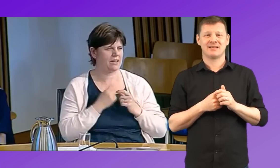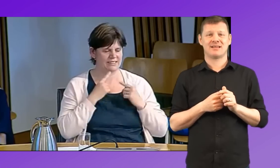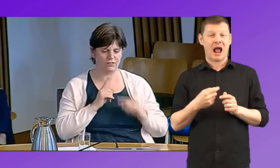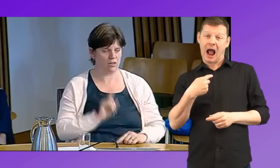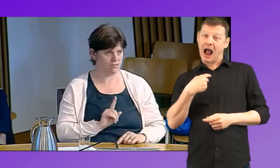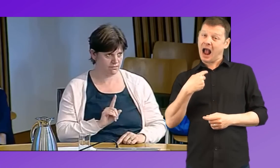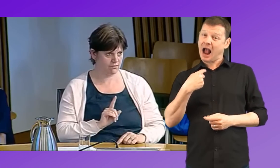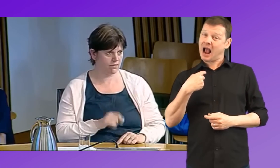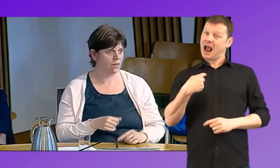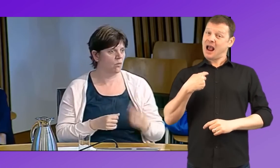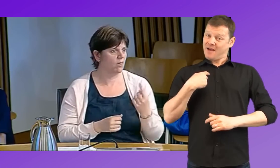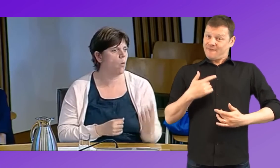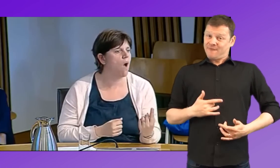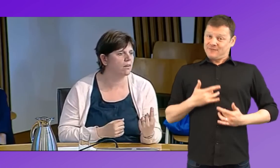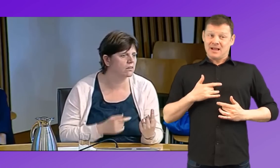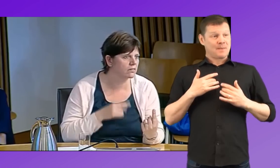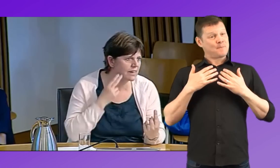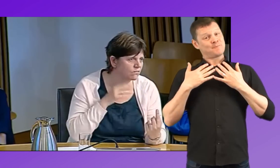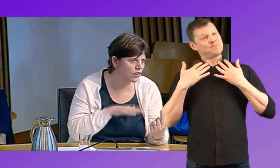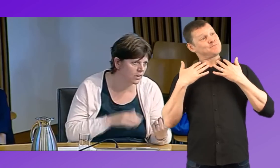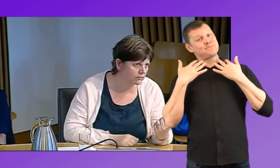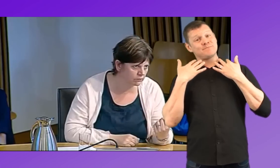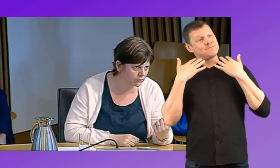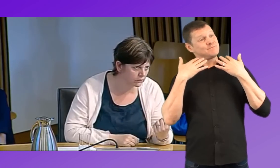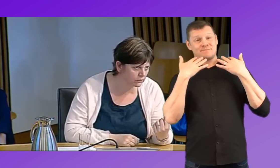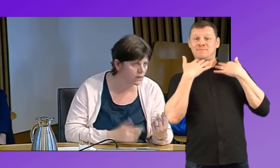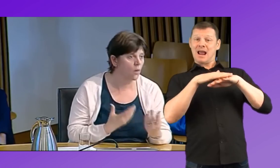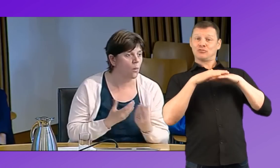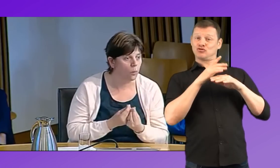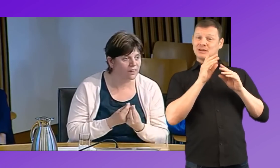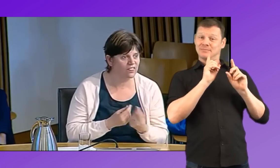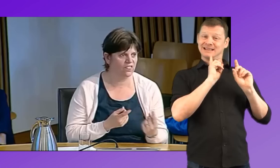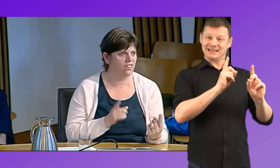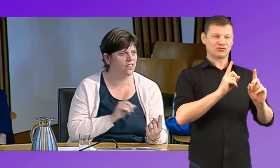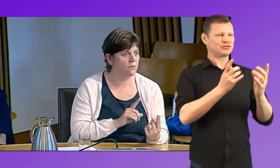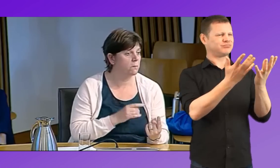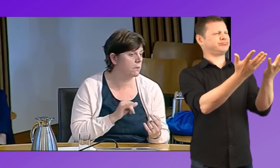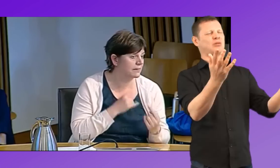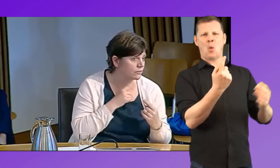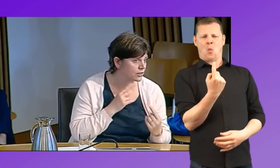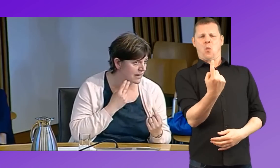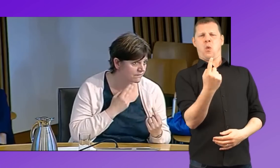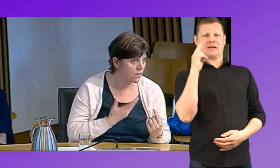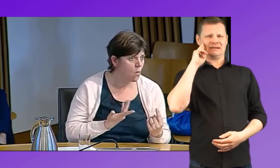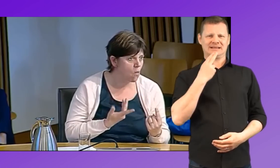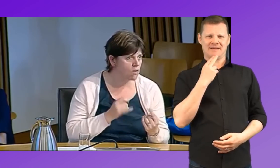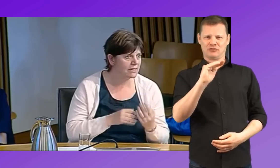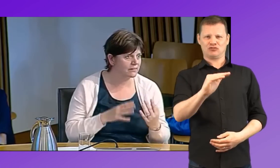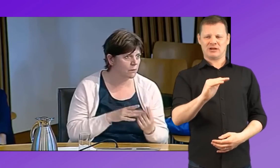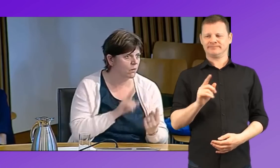you know, because what I suspect we're often finding is mainstream teachers with one deaf child in their class, and perhaps having